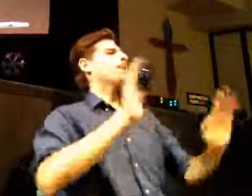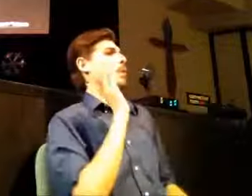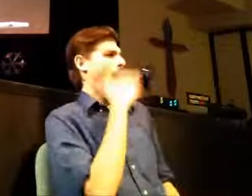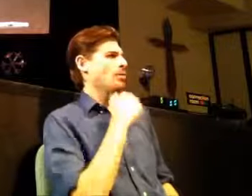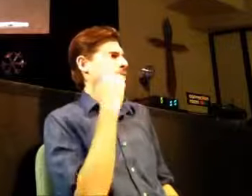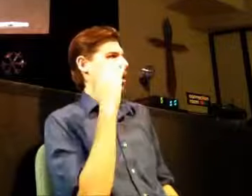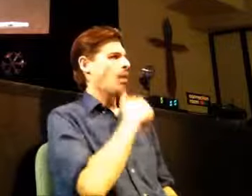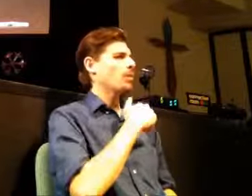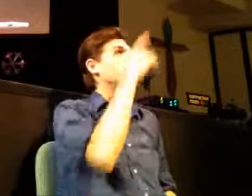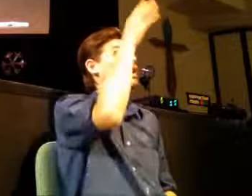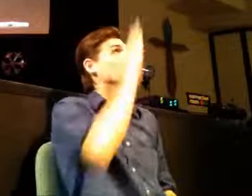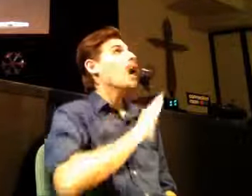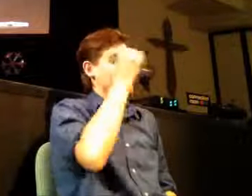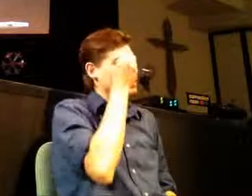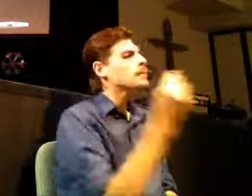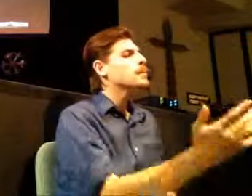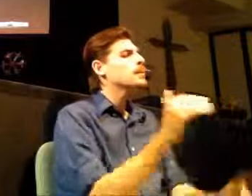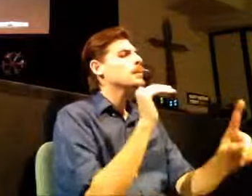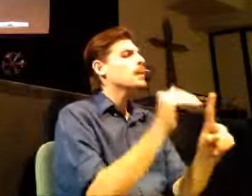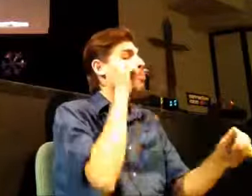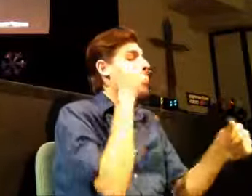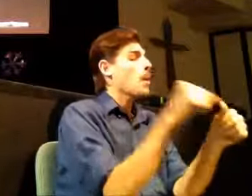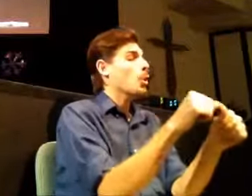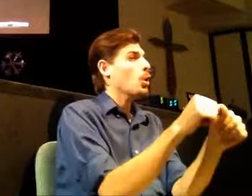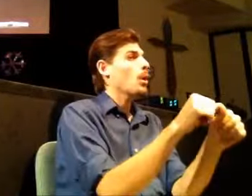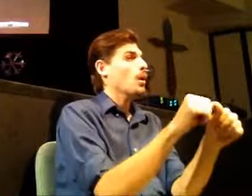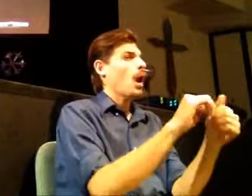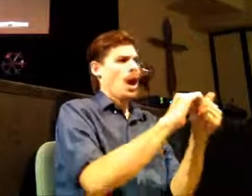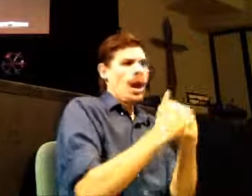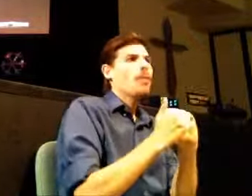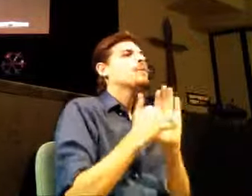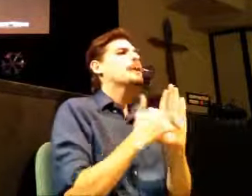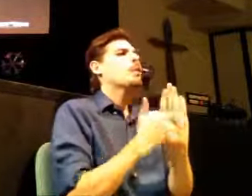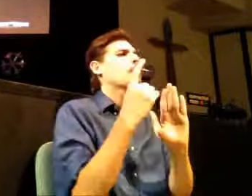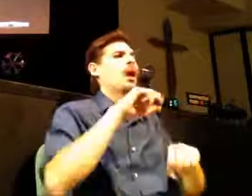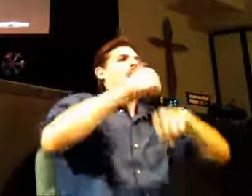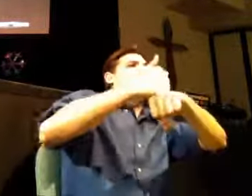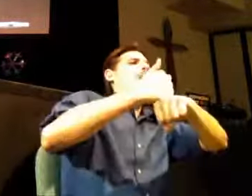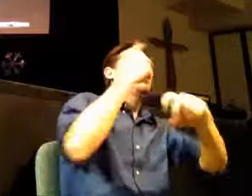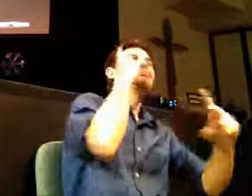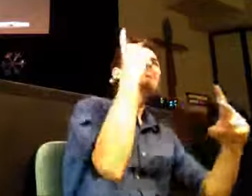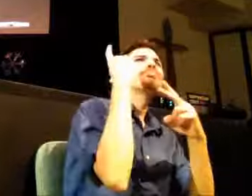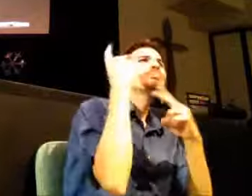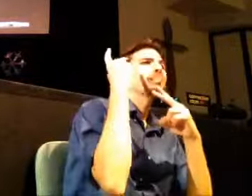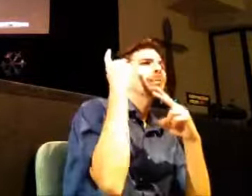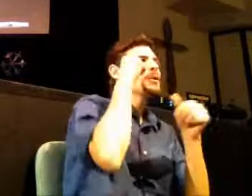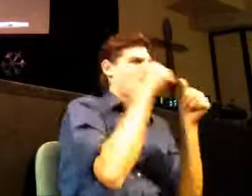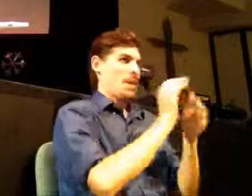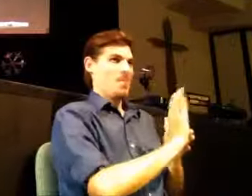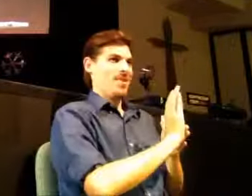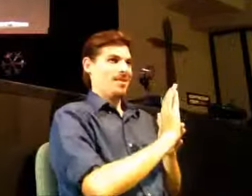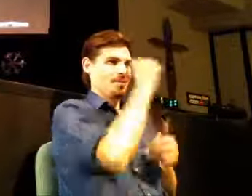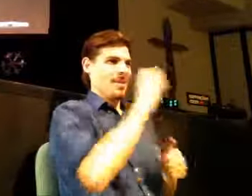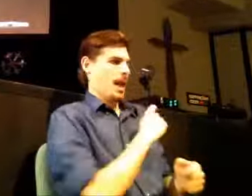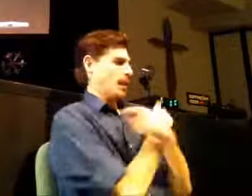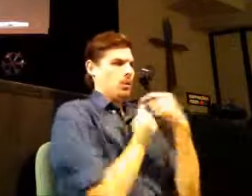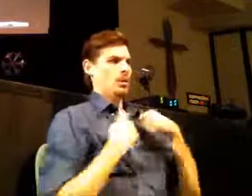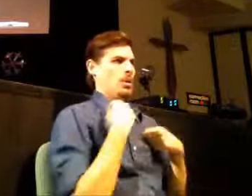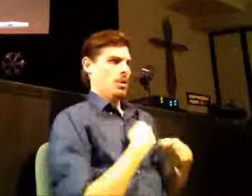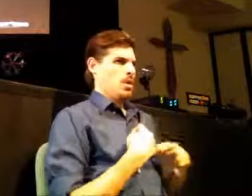ways God tells people to do something to remember is almost always symbolic. Do some sort of marker. Remember that's the movie I told you about this guy? He keeps forgetting, and so he begins capturing his body. He begins marking it, because those markers become